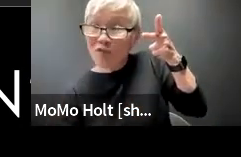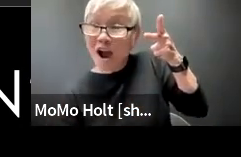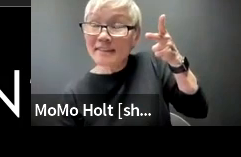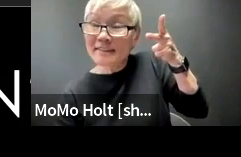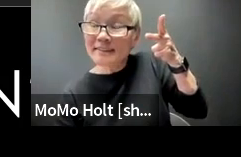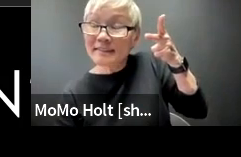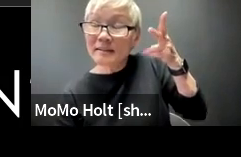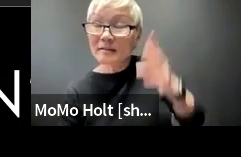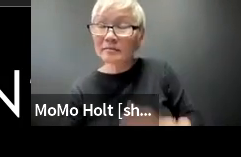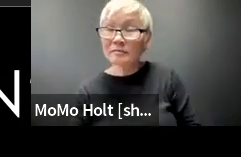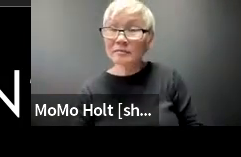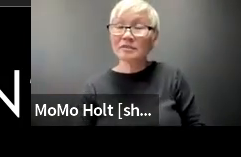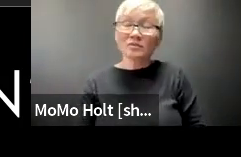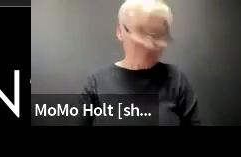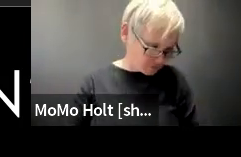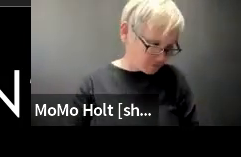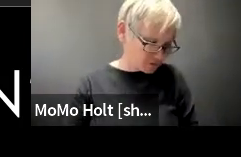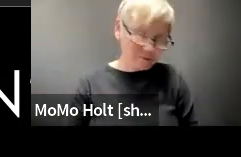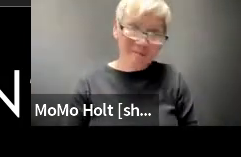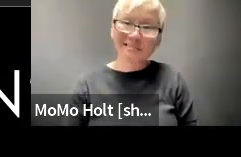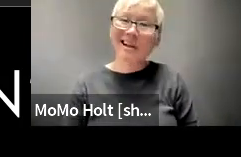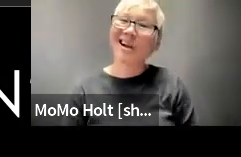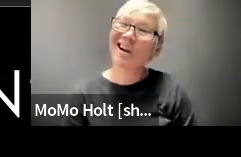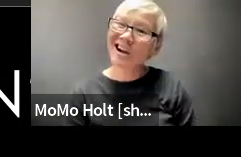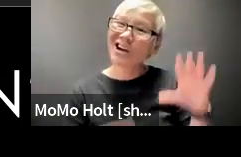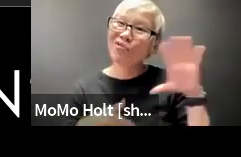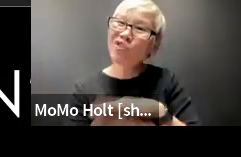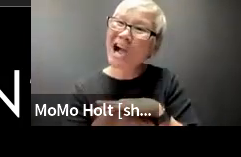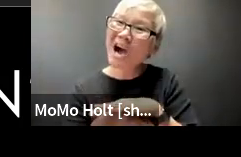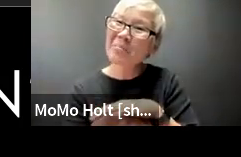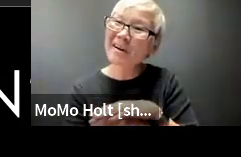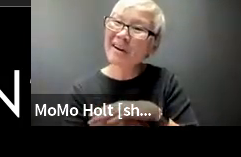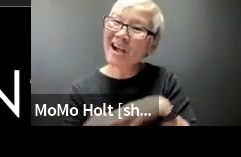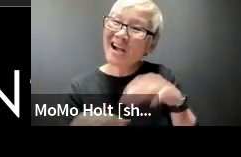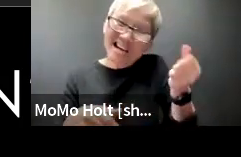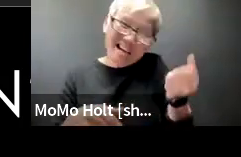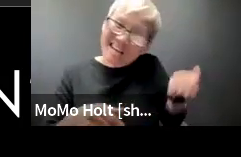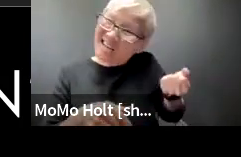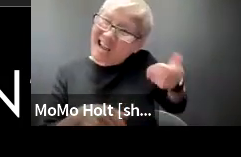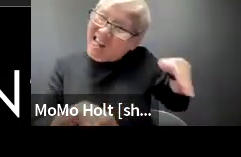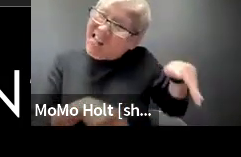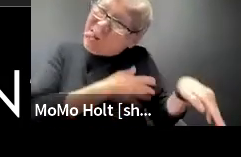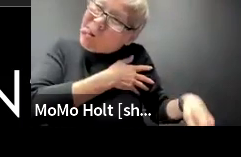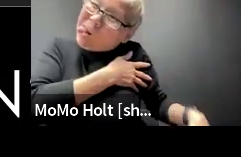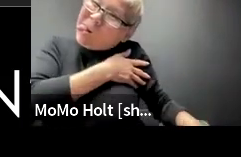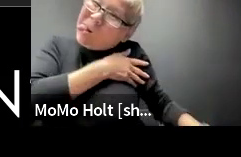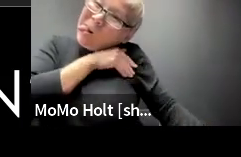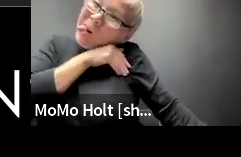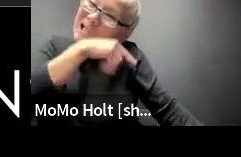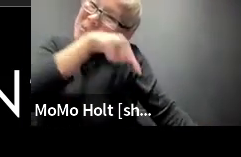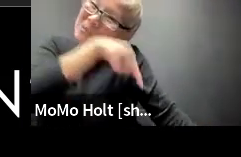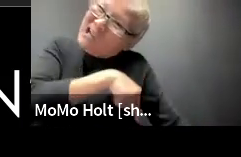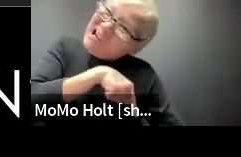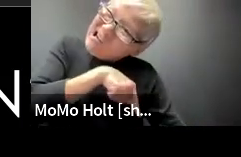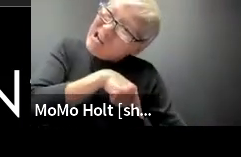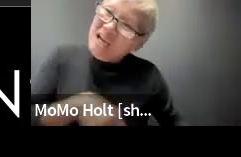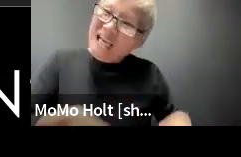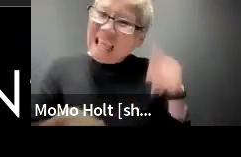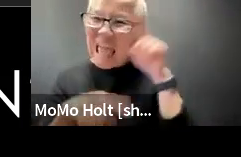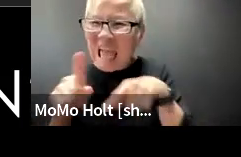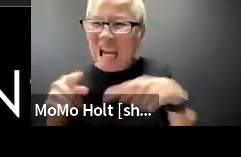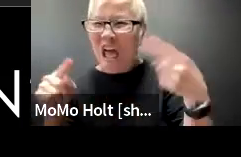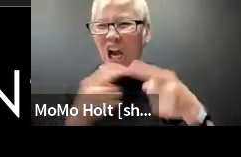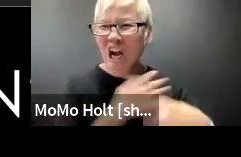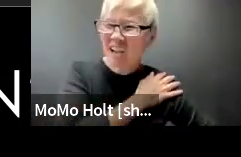pickup truck that might be a little bit lifted off the ground oh shucks i can't reach the